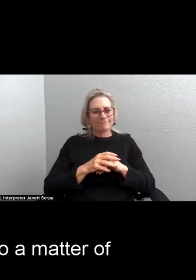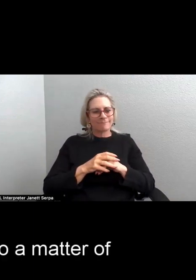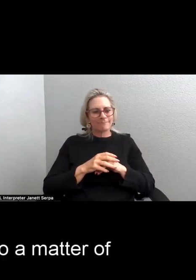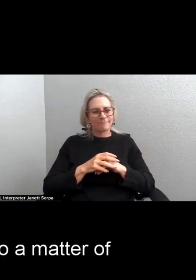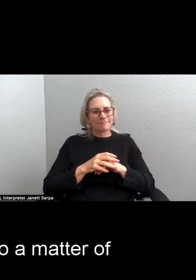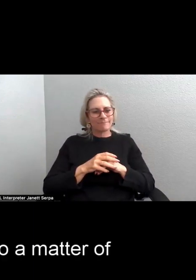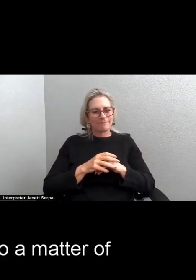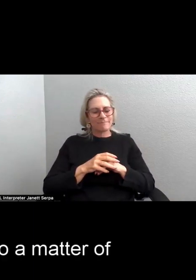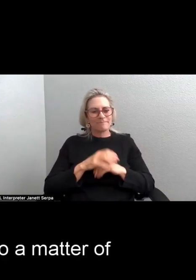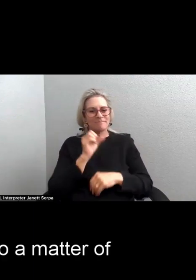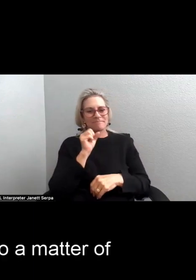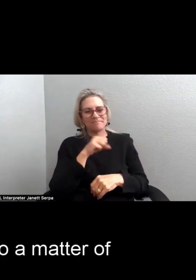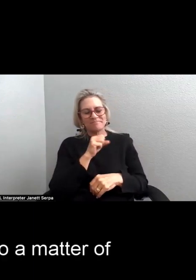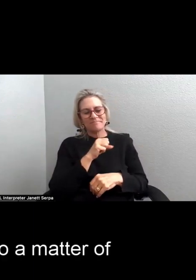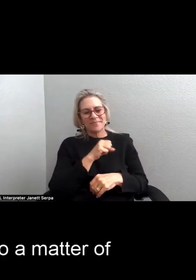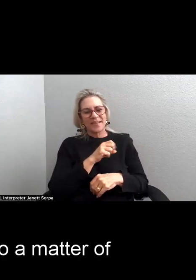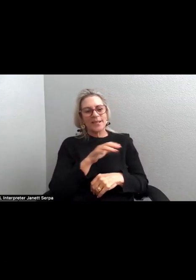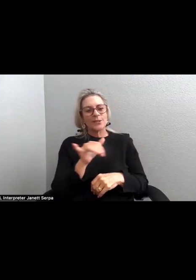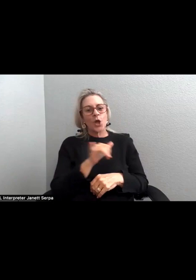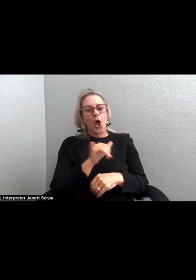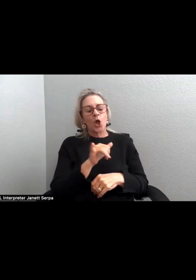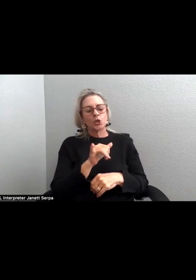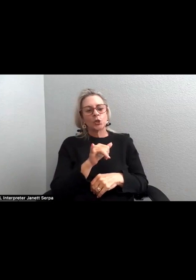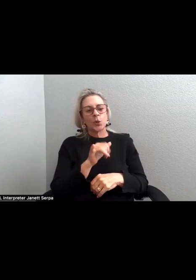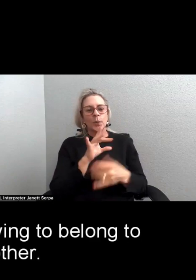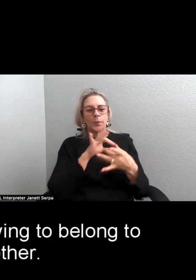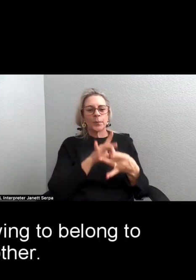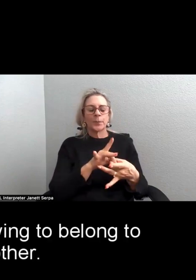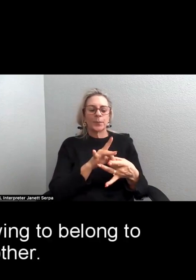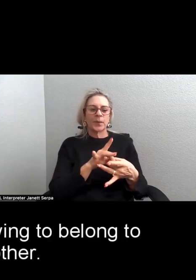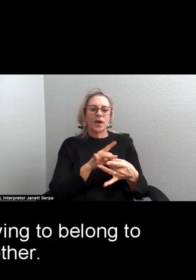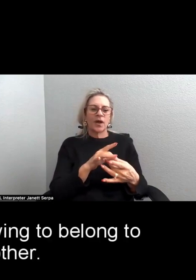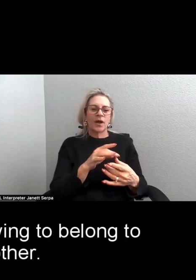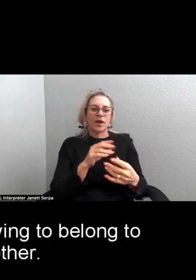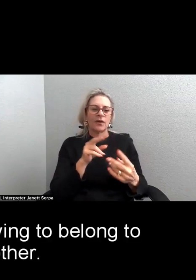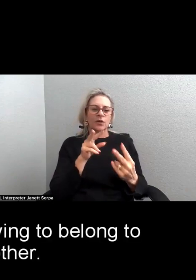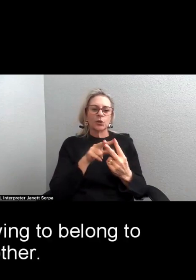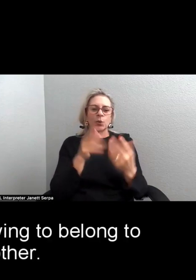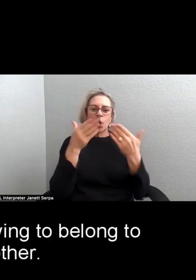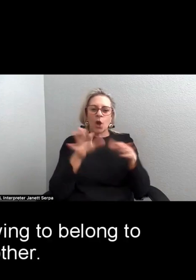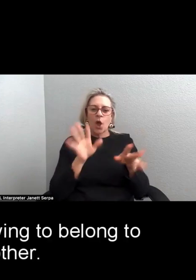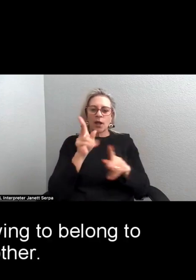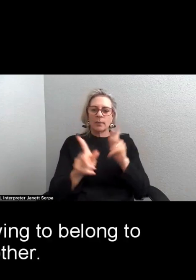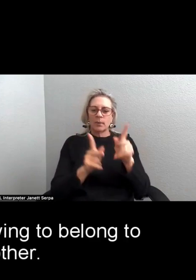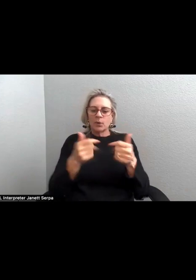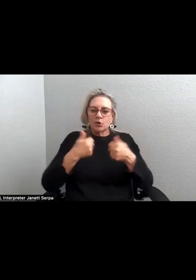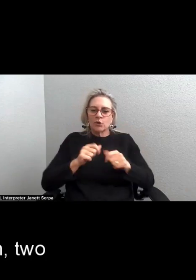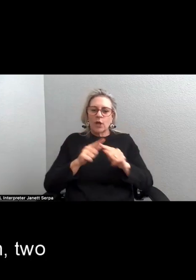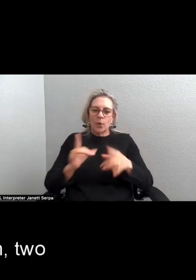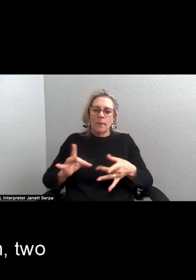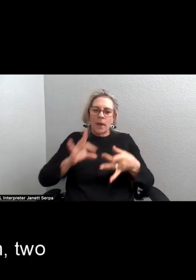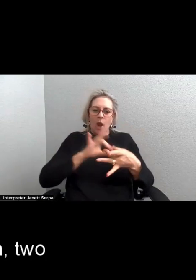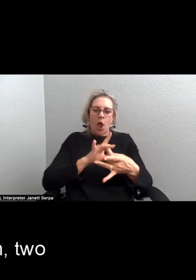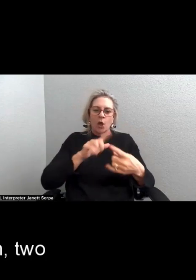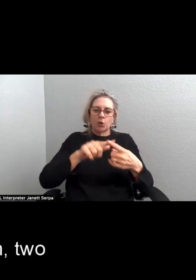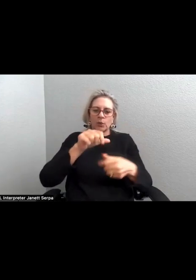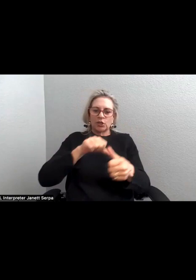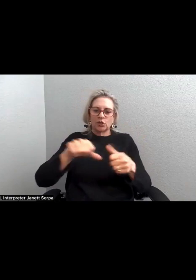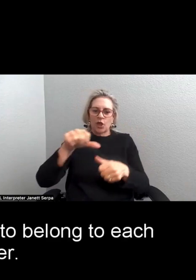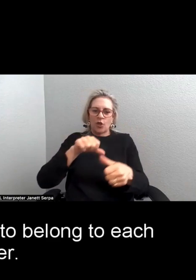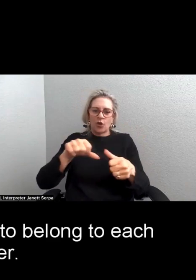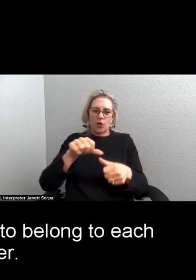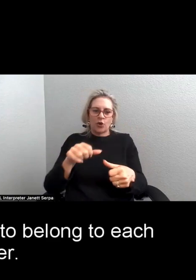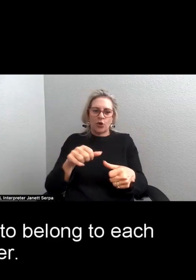yeah, it is also a matter of two lost people trying to belong to each other. I mean, two